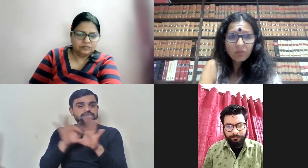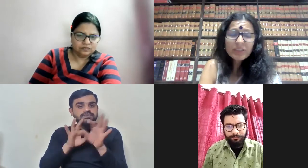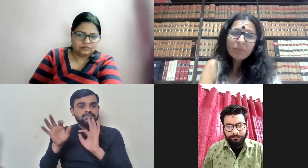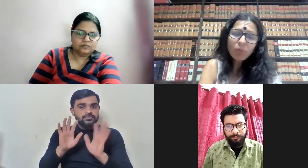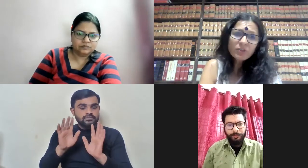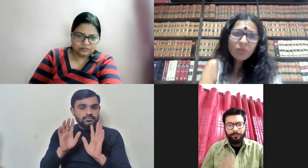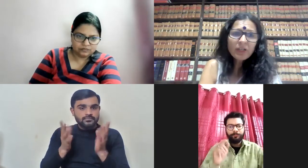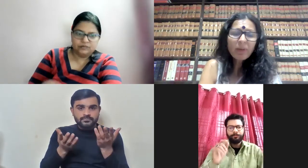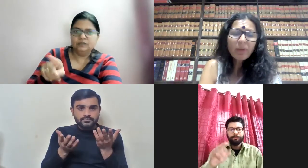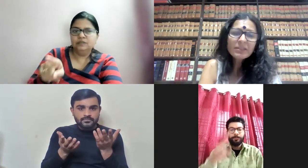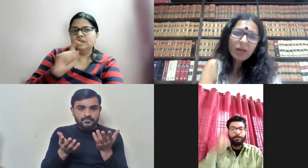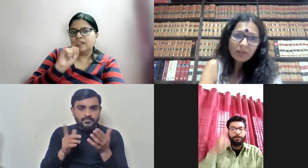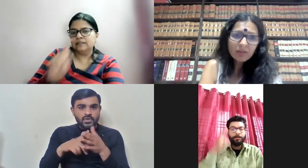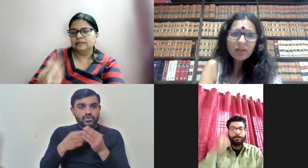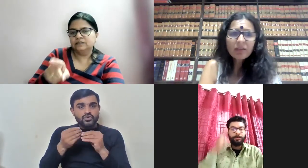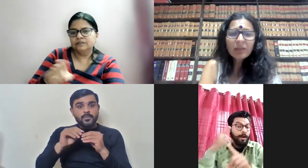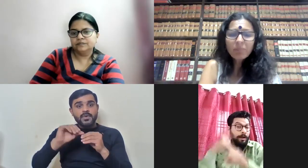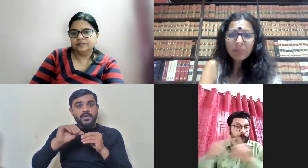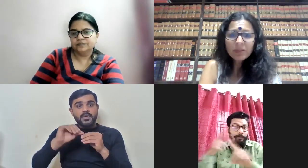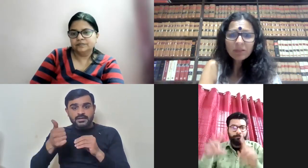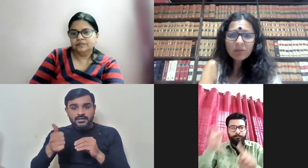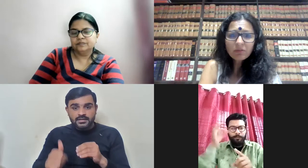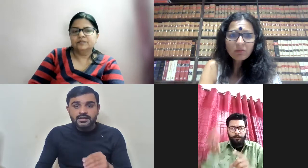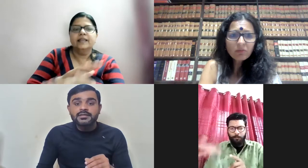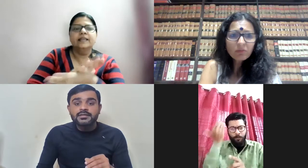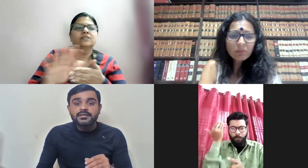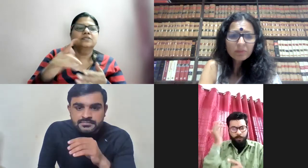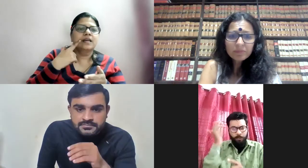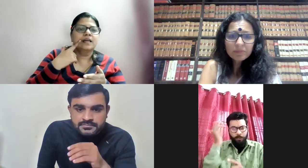Was that post filled by some other hearing impaired person?